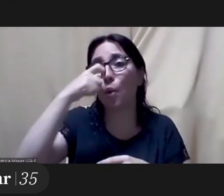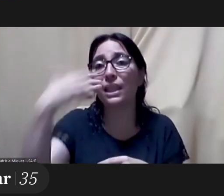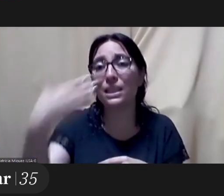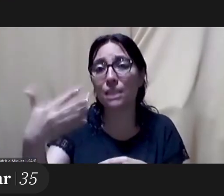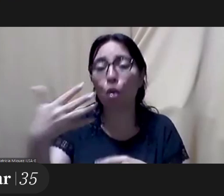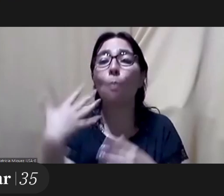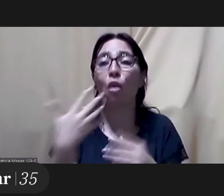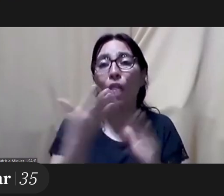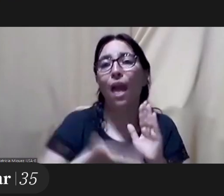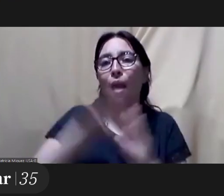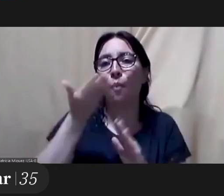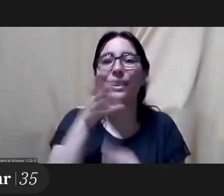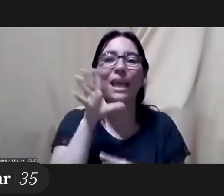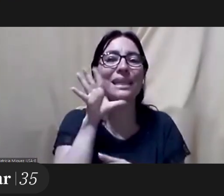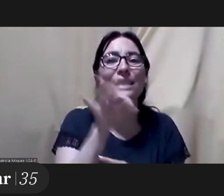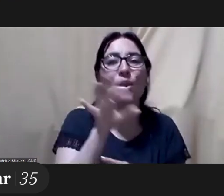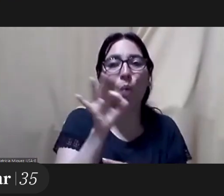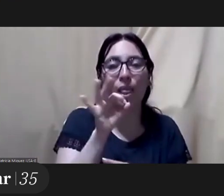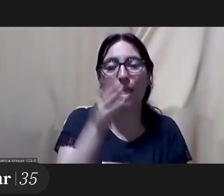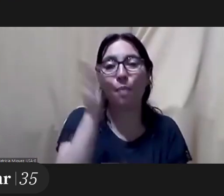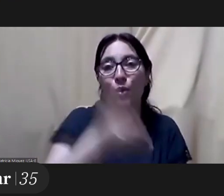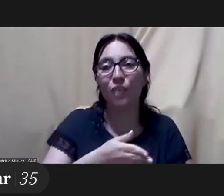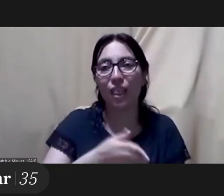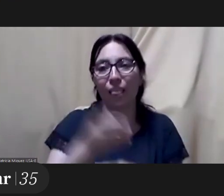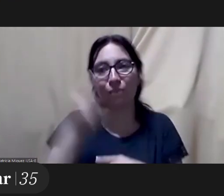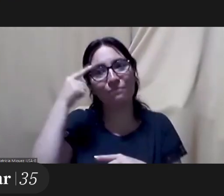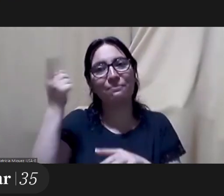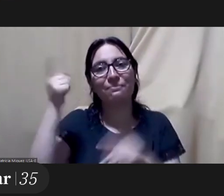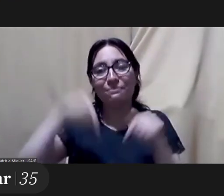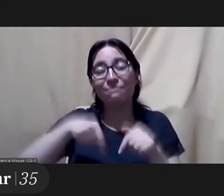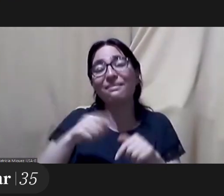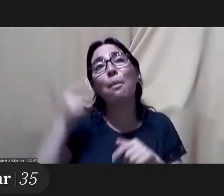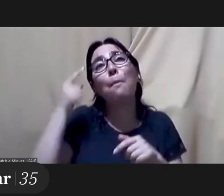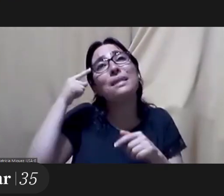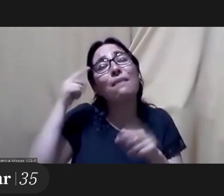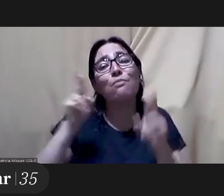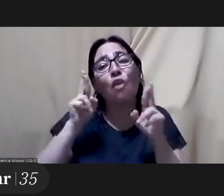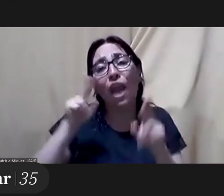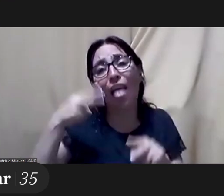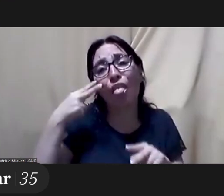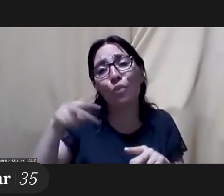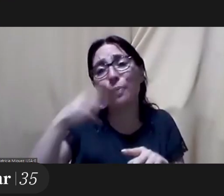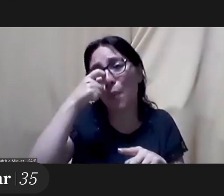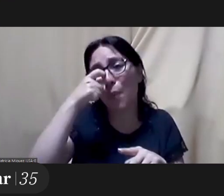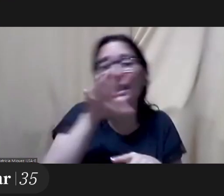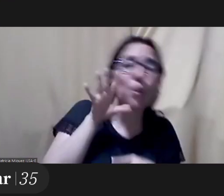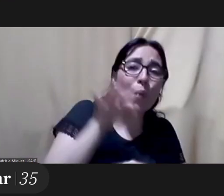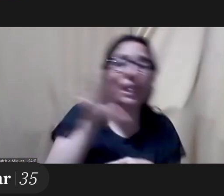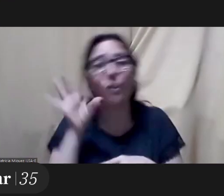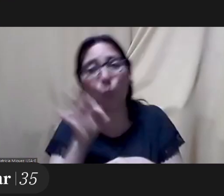percent 50 50. so 50 50 for 2020 we've moved on to 2025